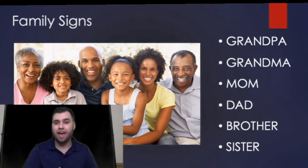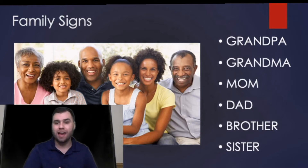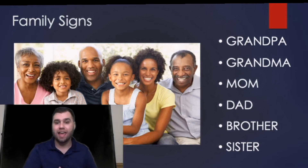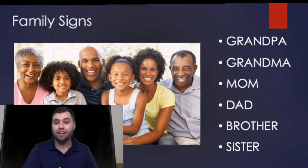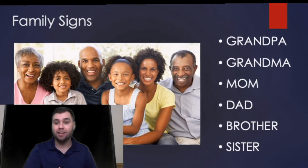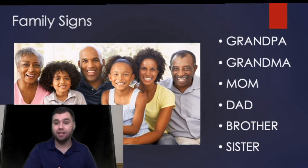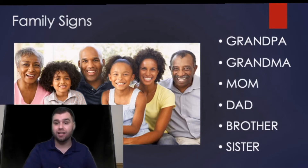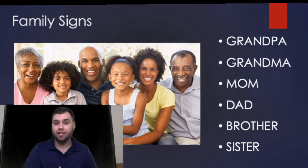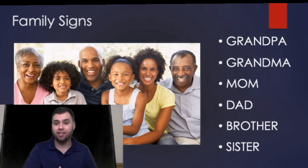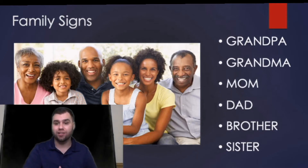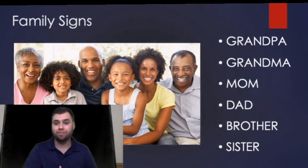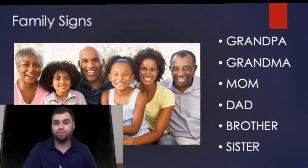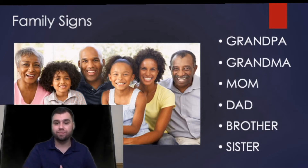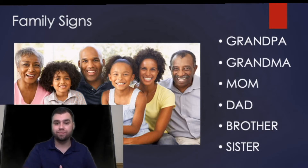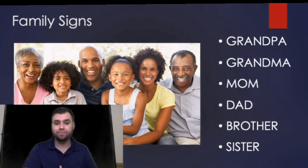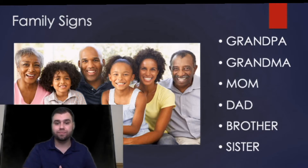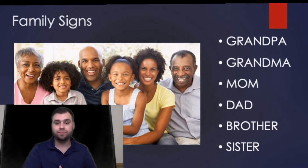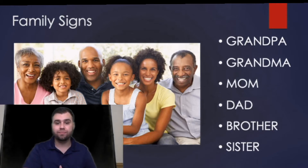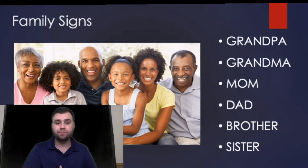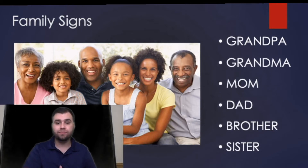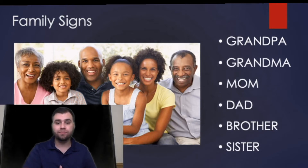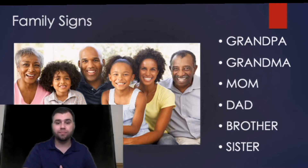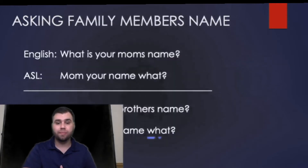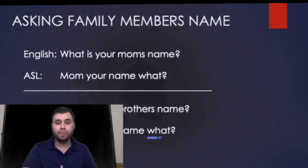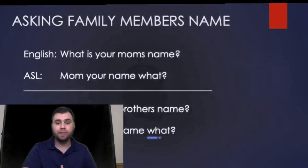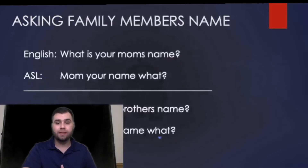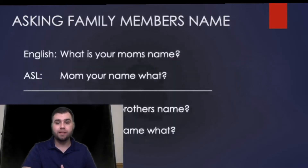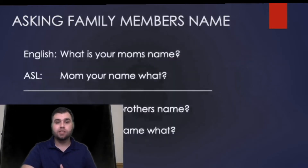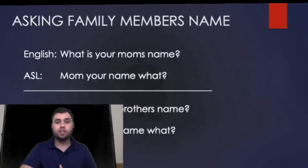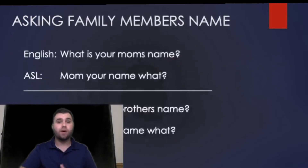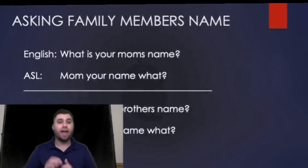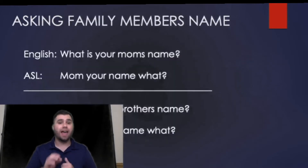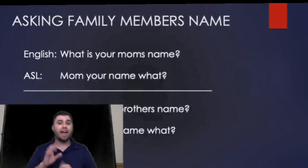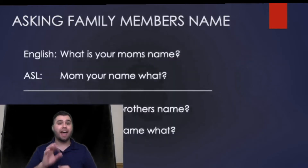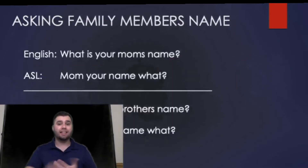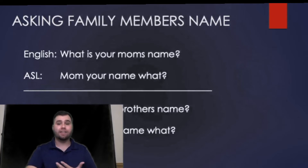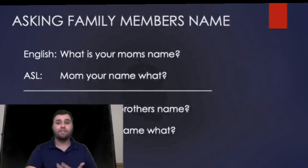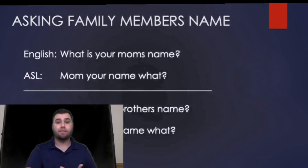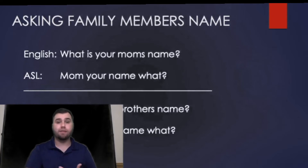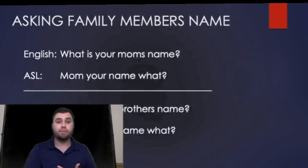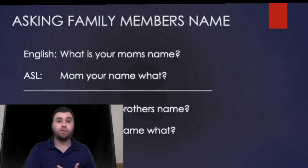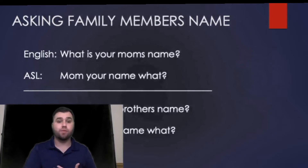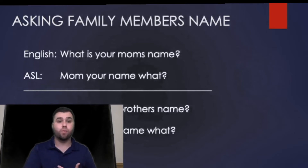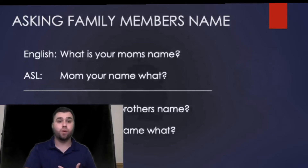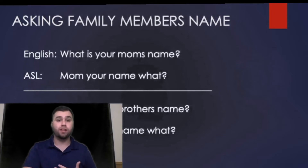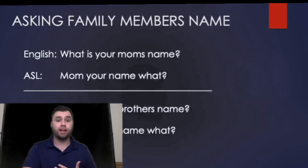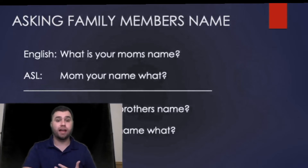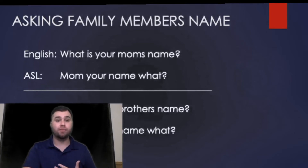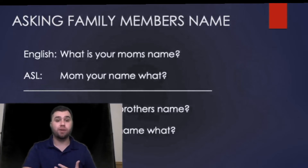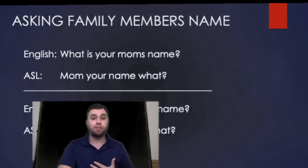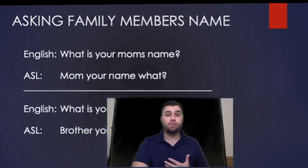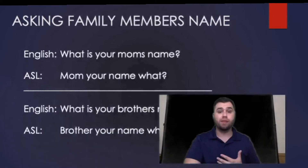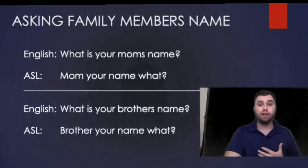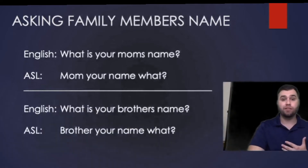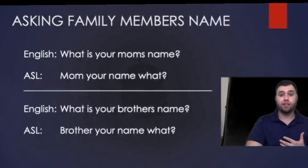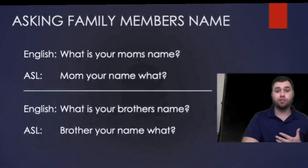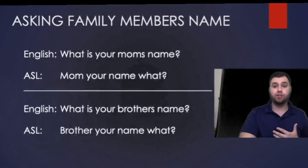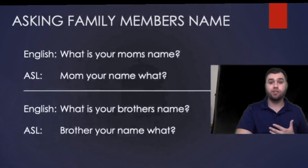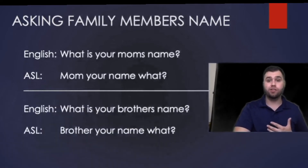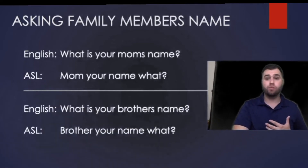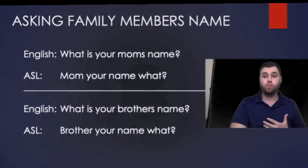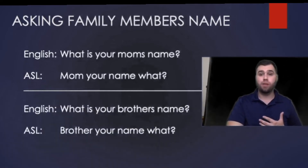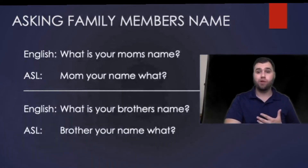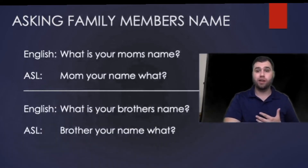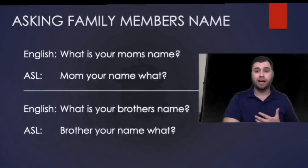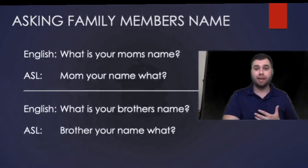ahead and continue so asking a family member what is their name so I'm going to move my screen just over